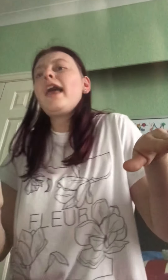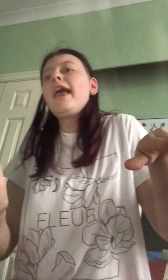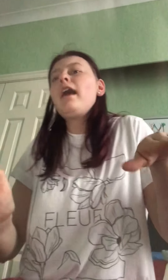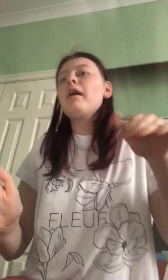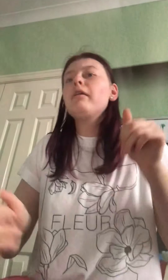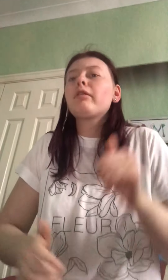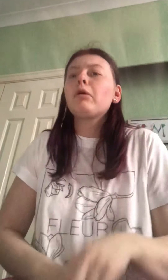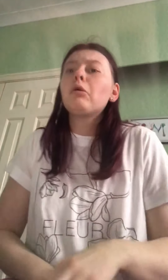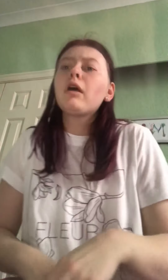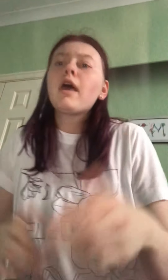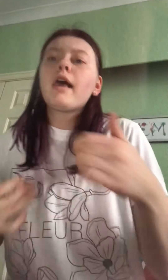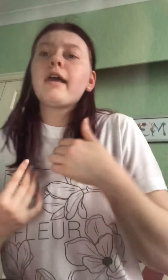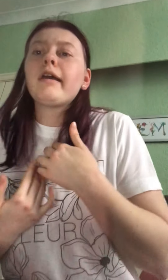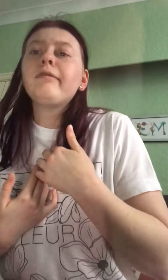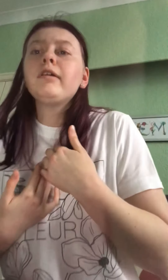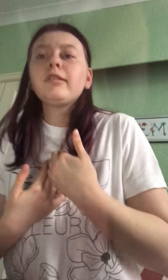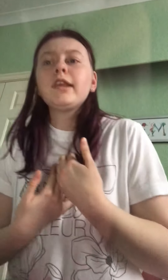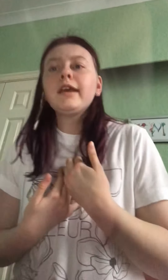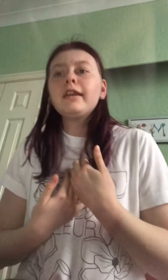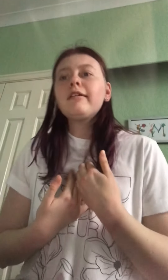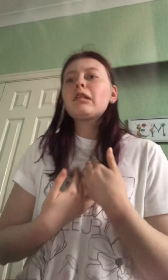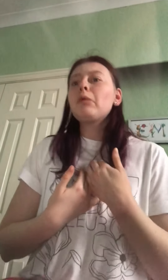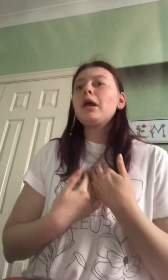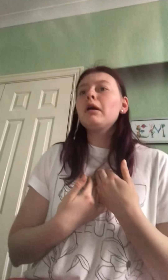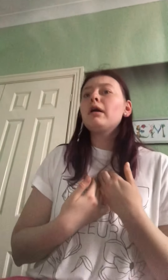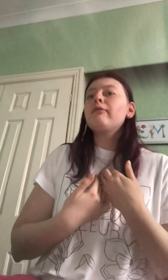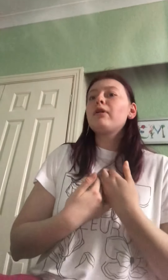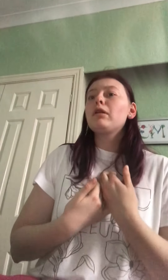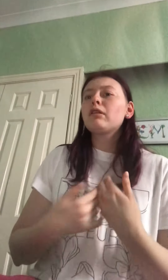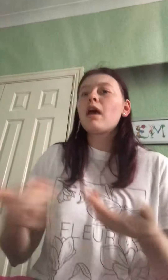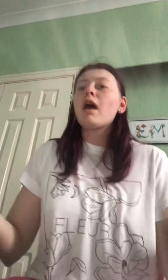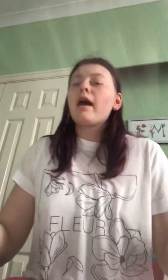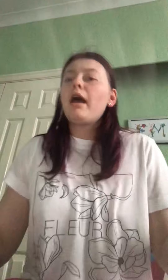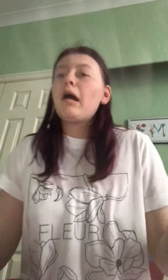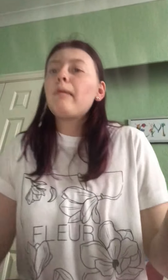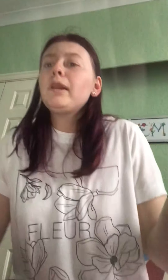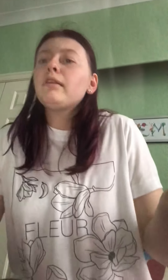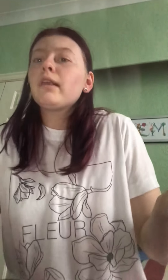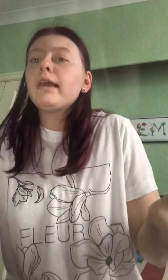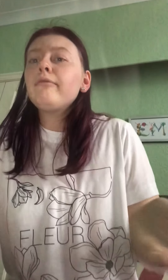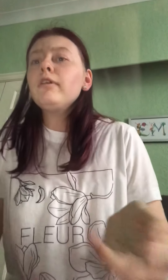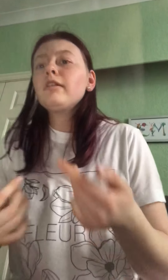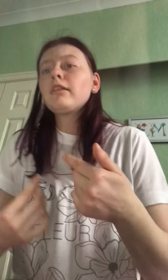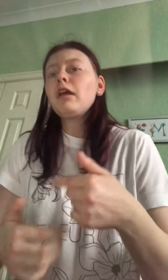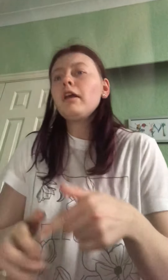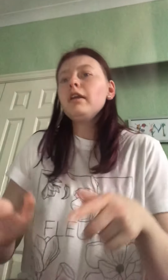asshole, everything is my fault, happens every time,